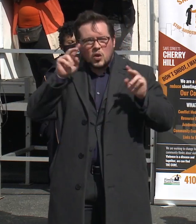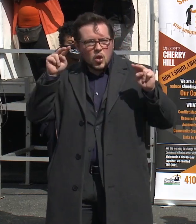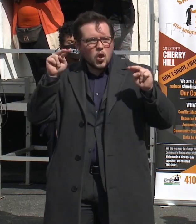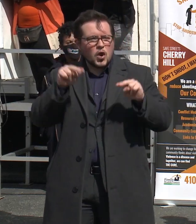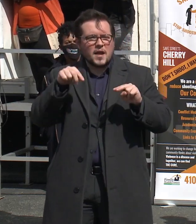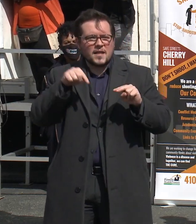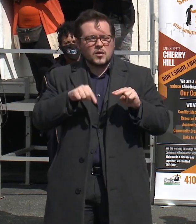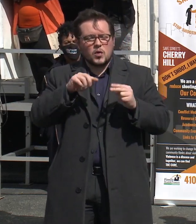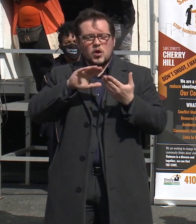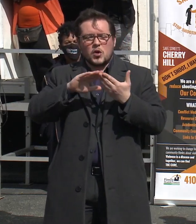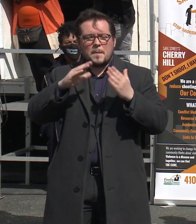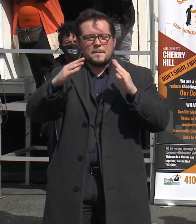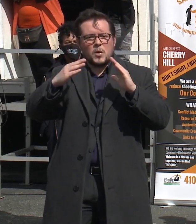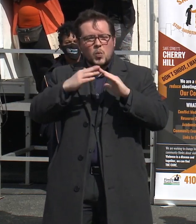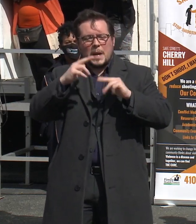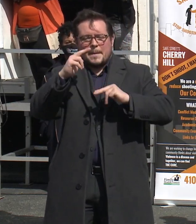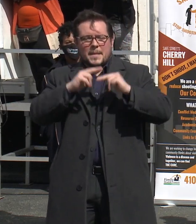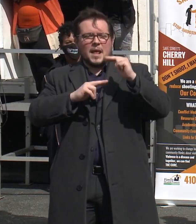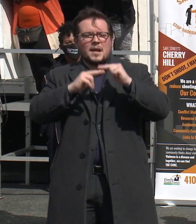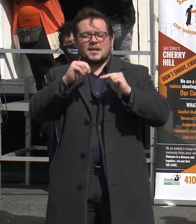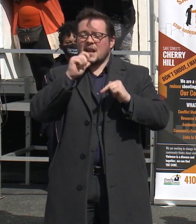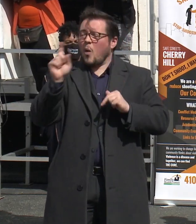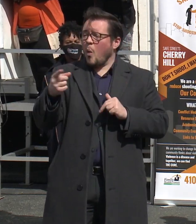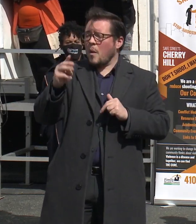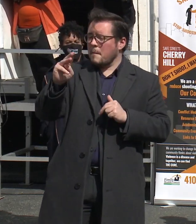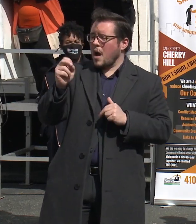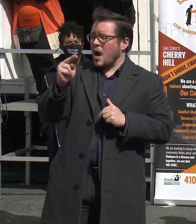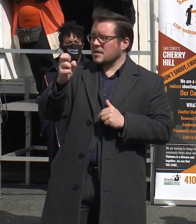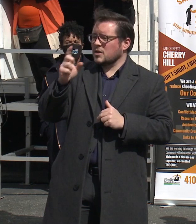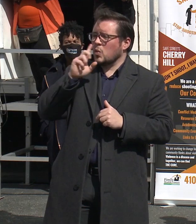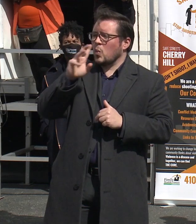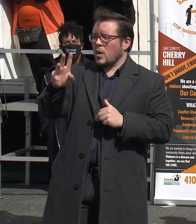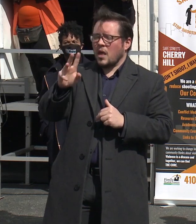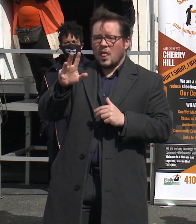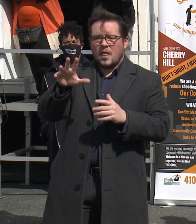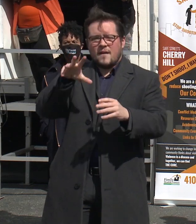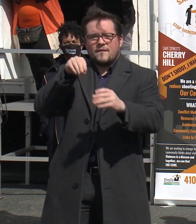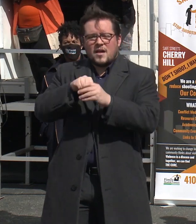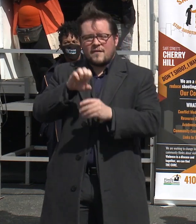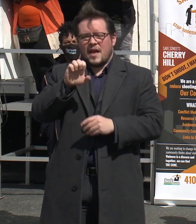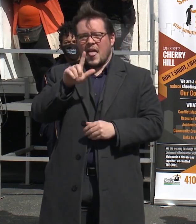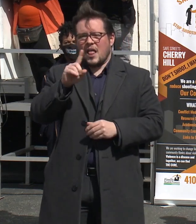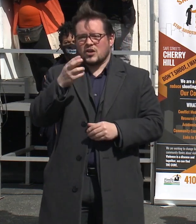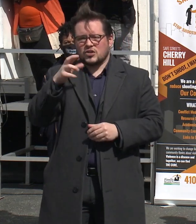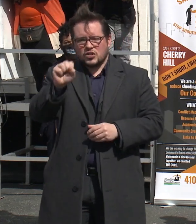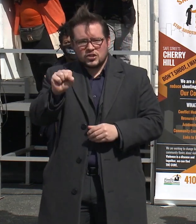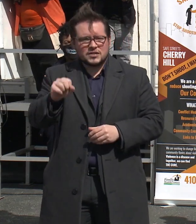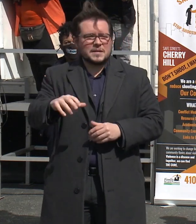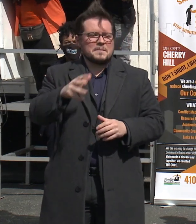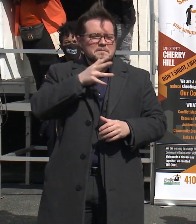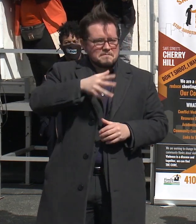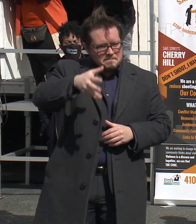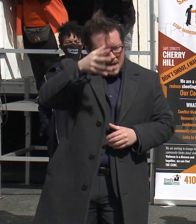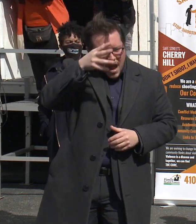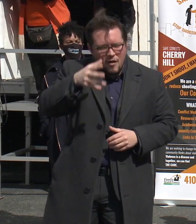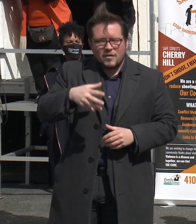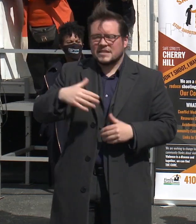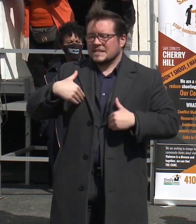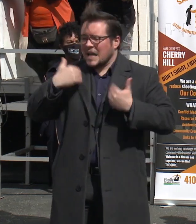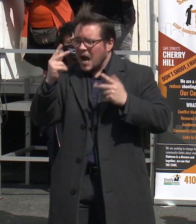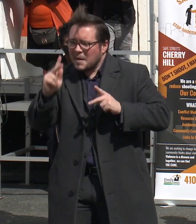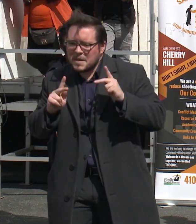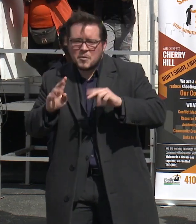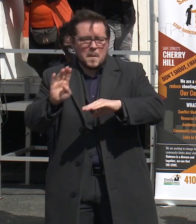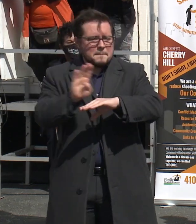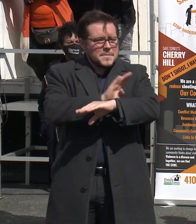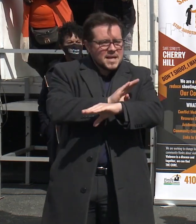pillar. Not only will Monsee directly engage with elders, parents, young people, institutions, businesses,